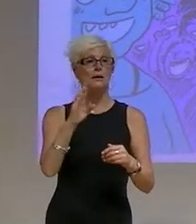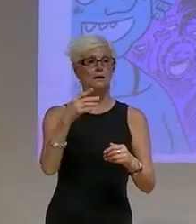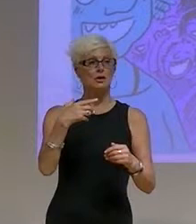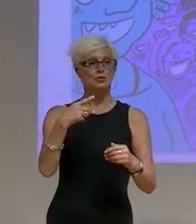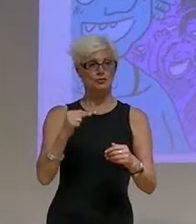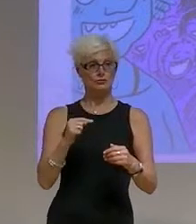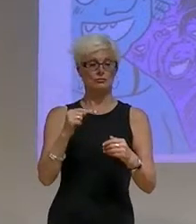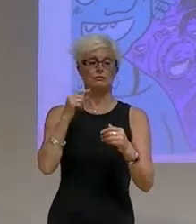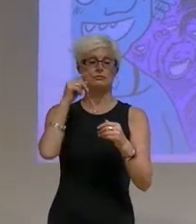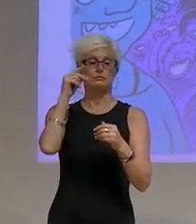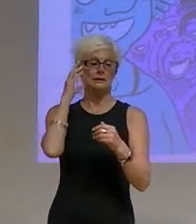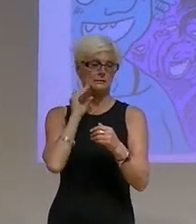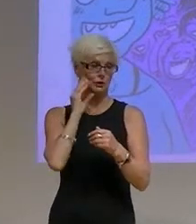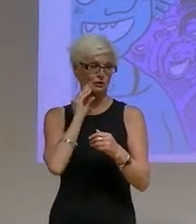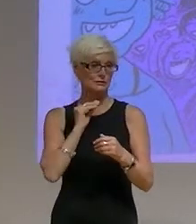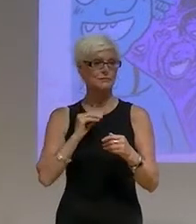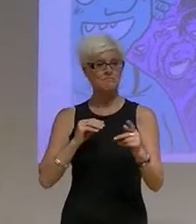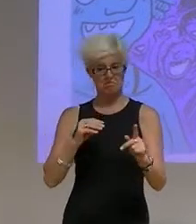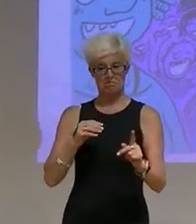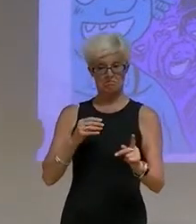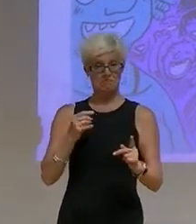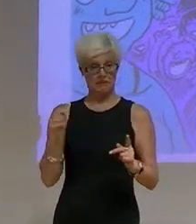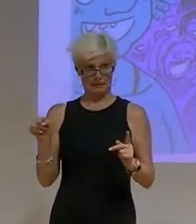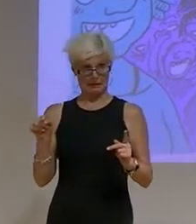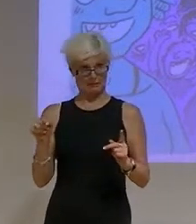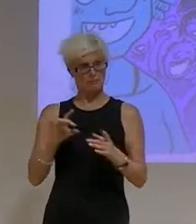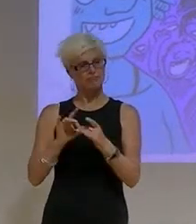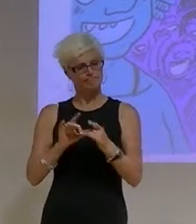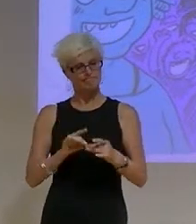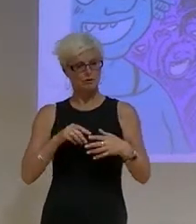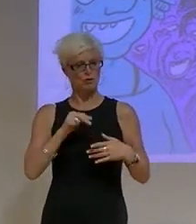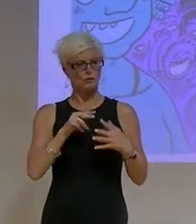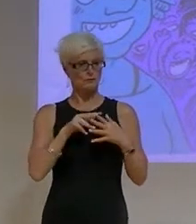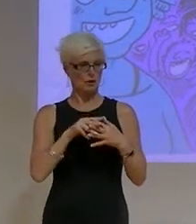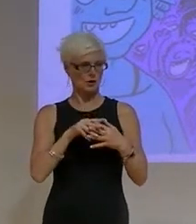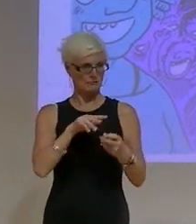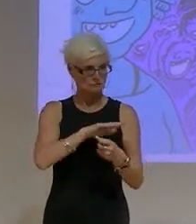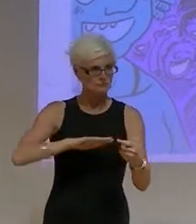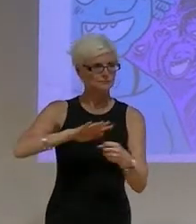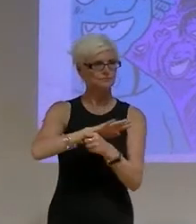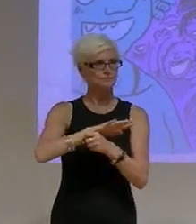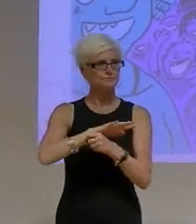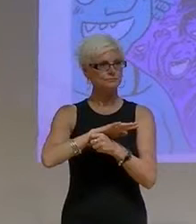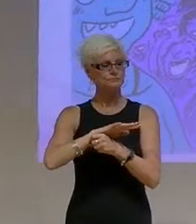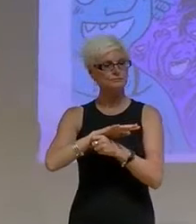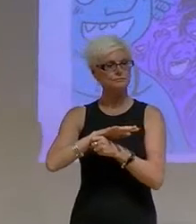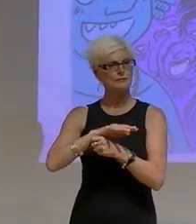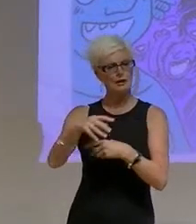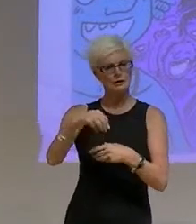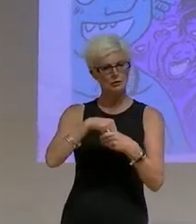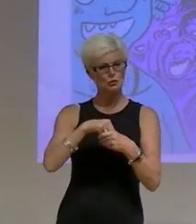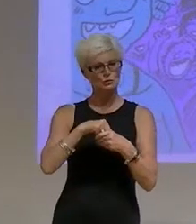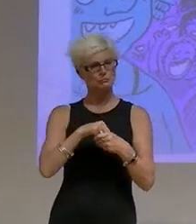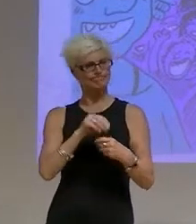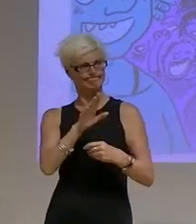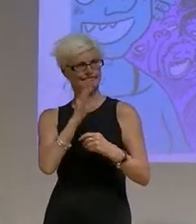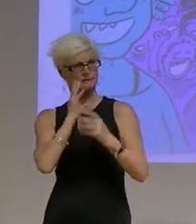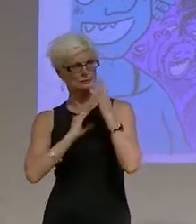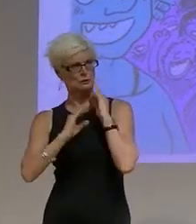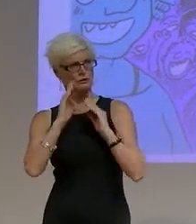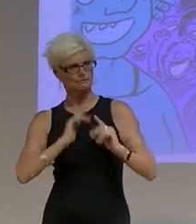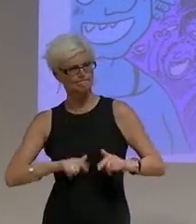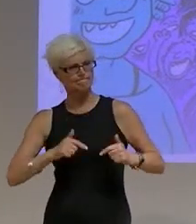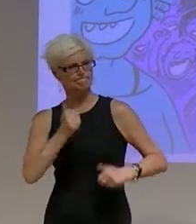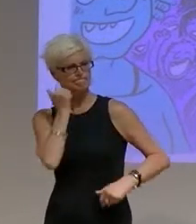asexuality in the North American context, taking interest in how asexuality is seriously lived and experienced, based